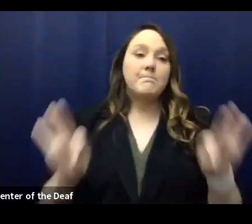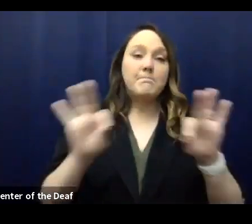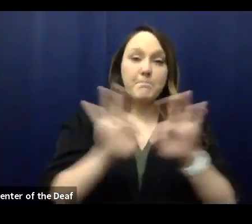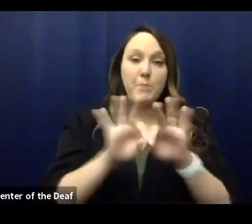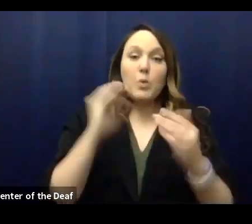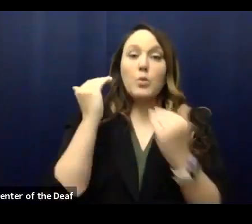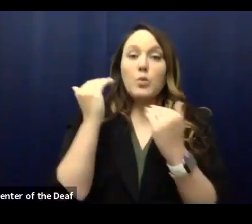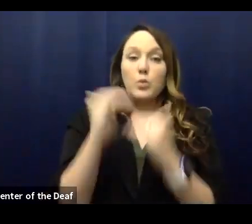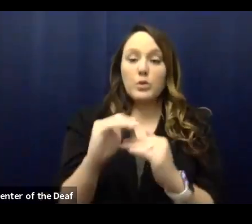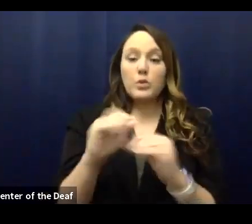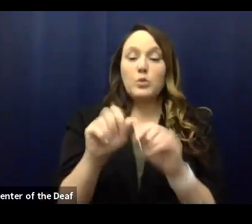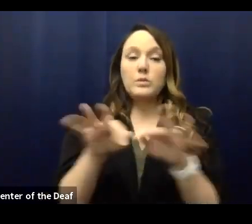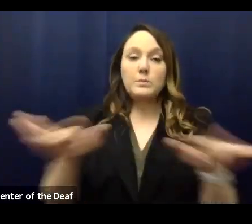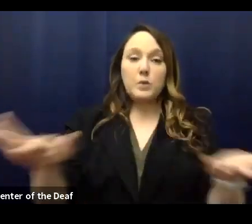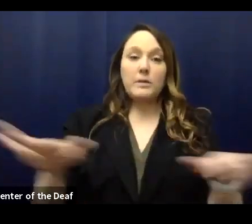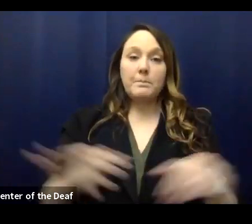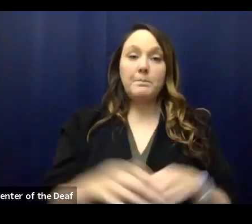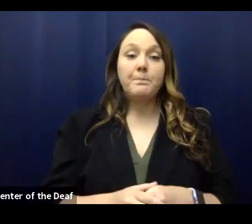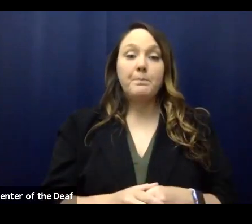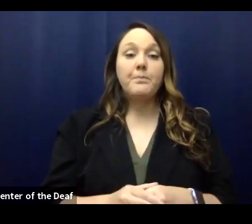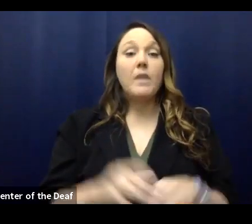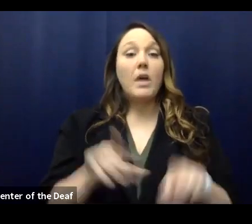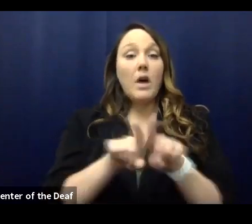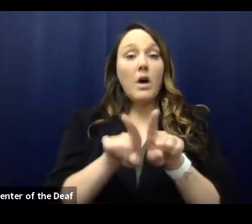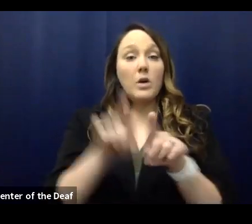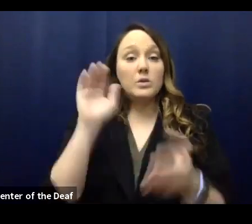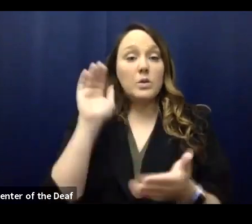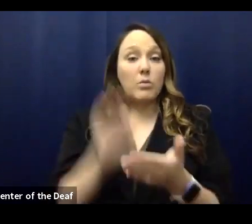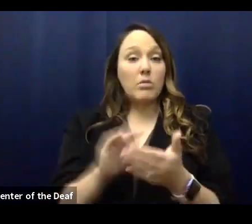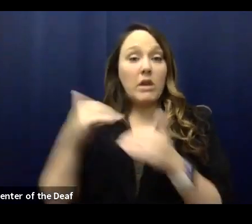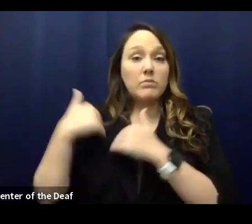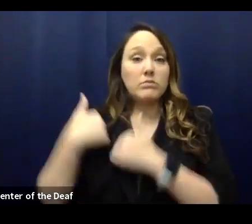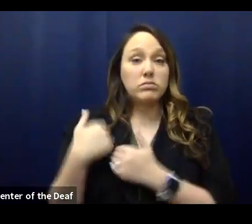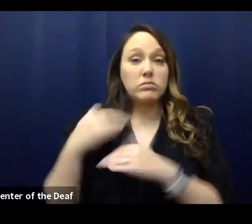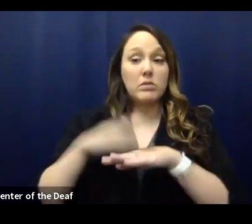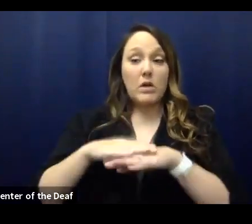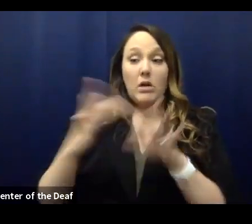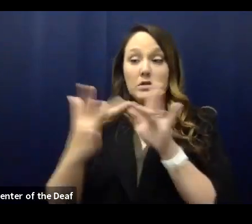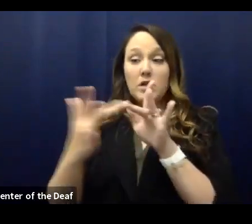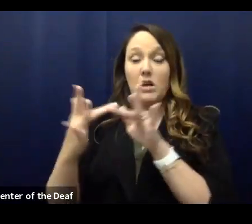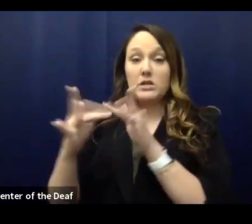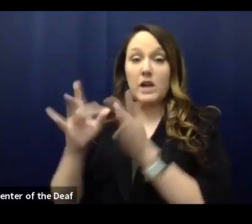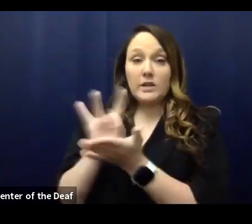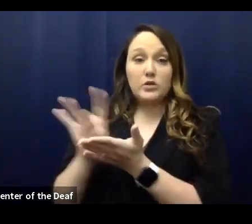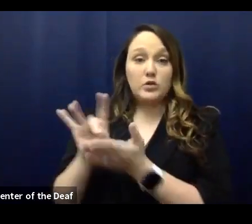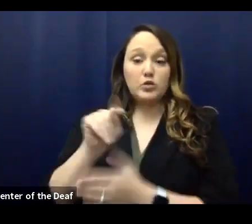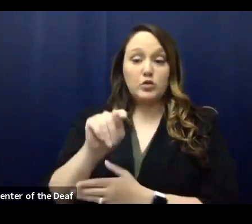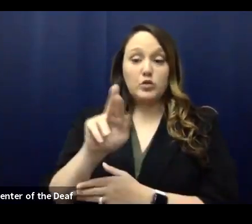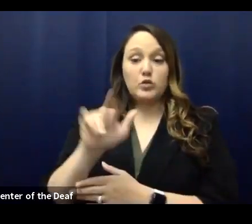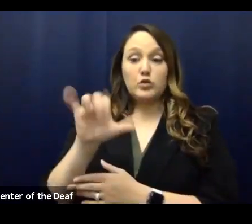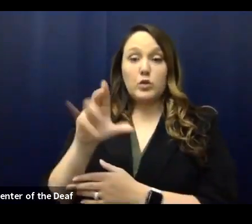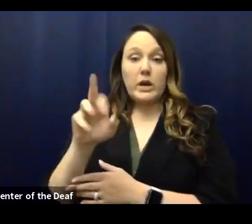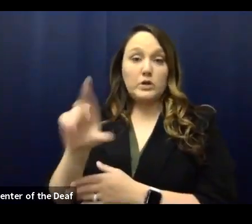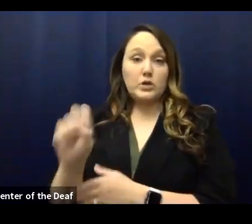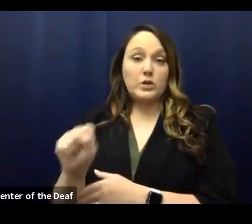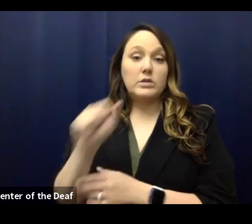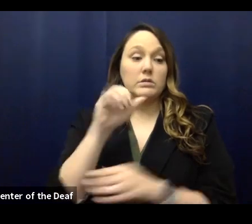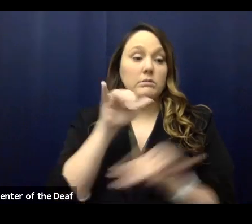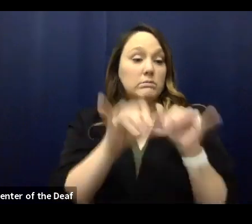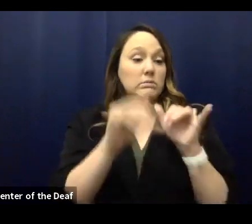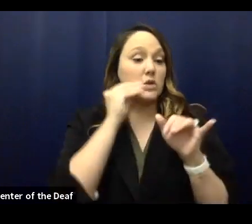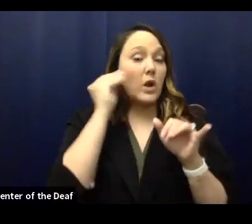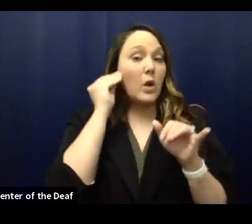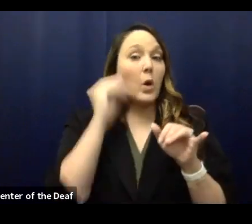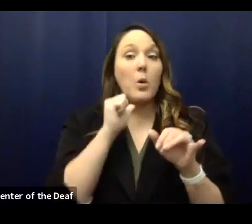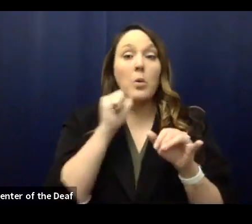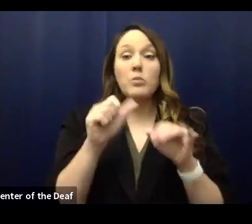of this virus. This also puts less of a burden on our contact tracers as if you've been home, you haven't been exposing others to the illness